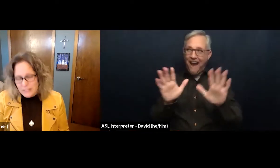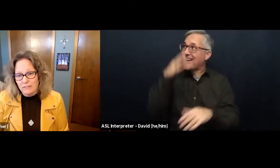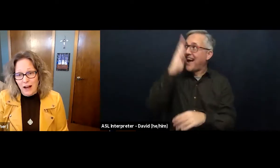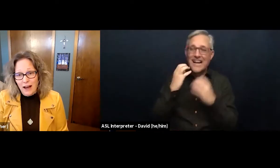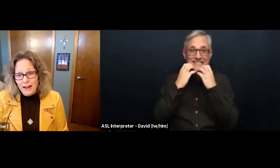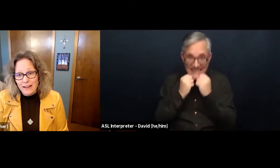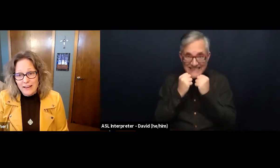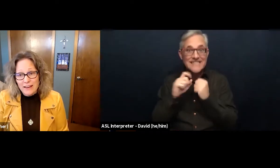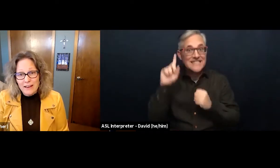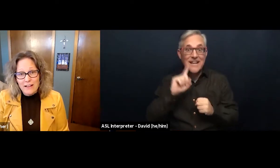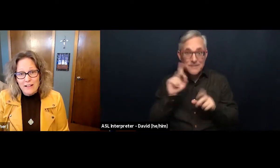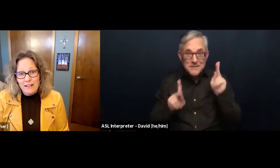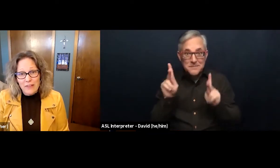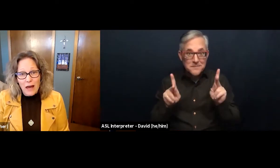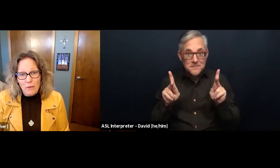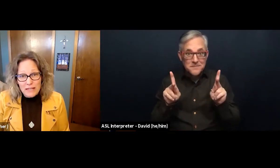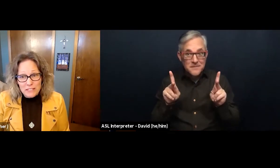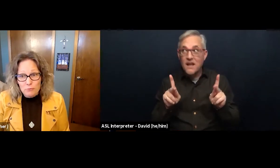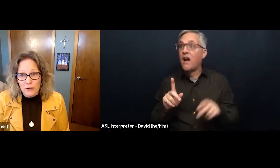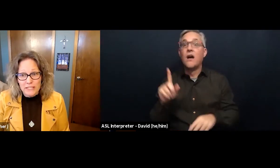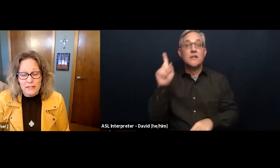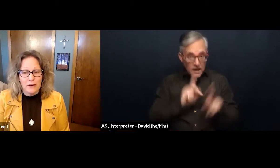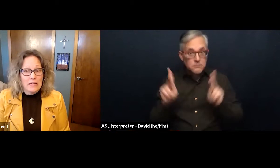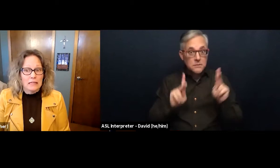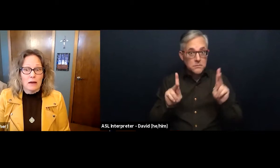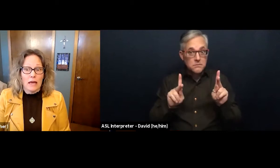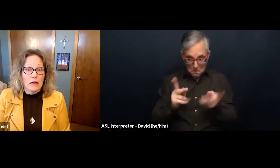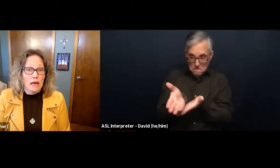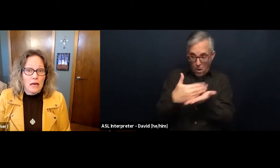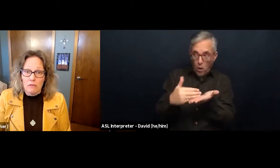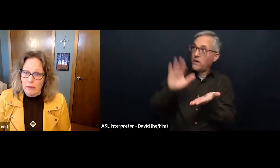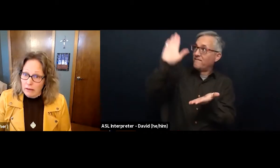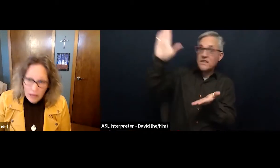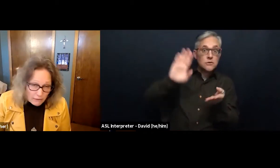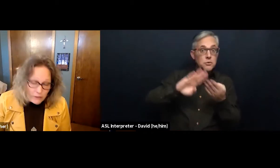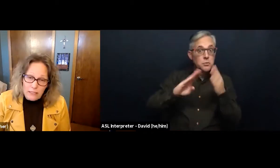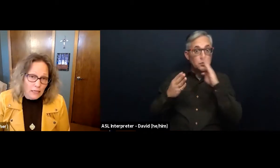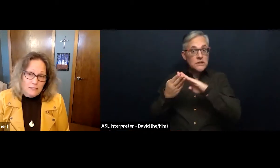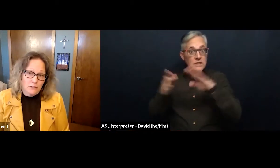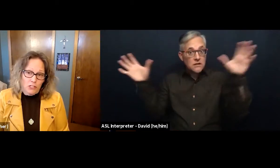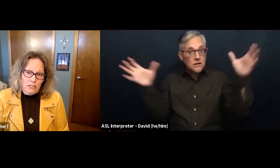of God, that message points out that, like, everything has to change.